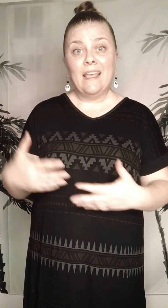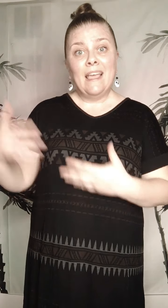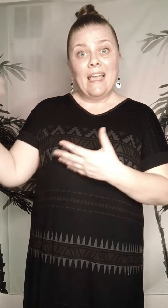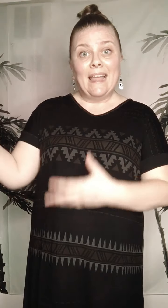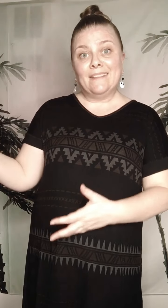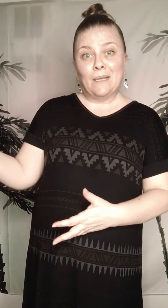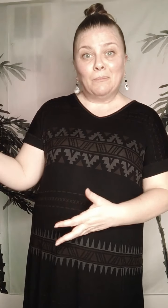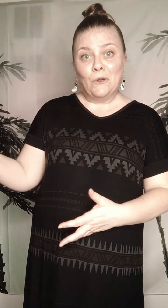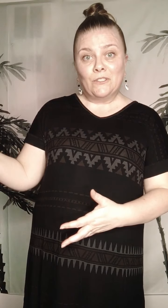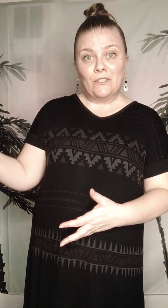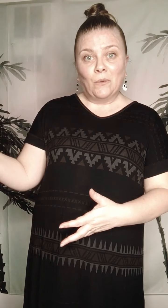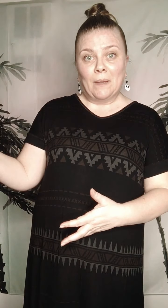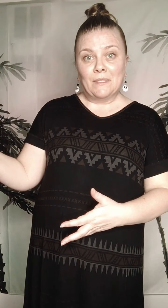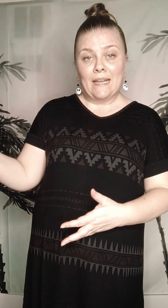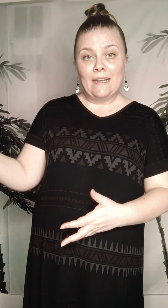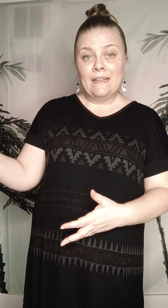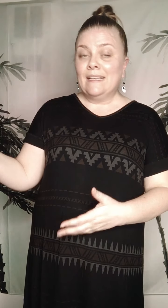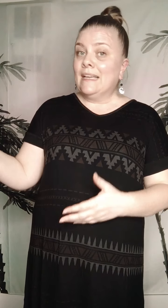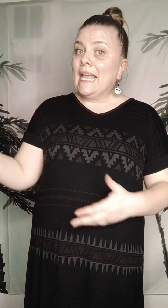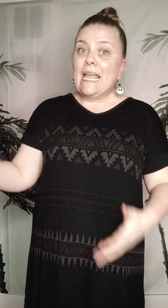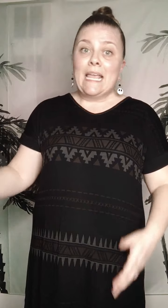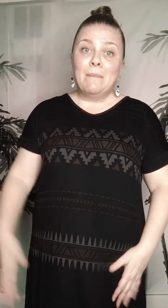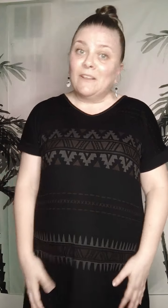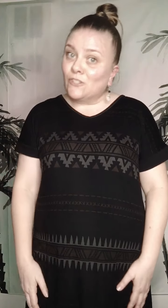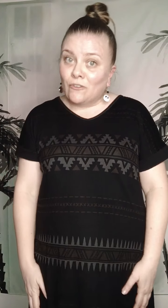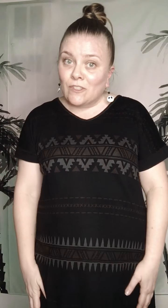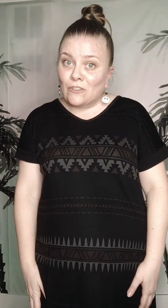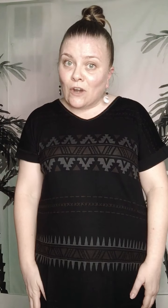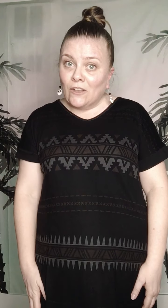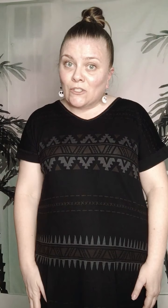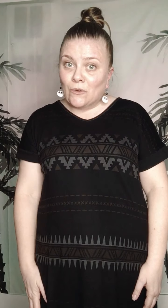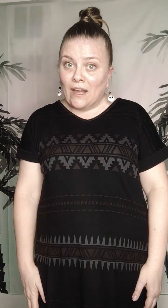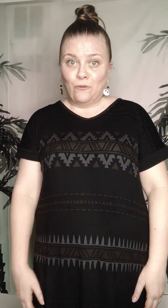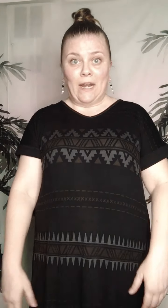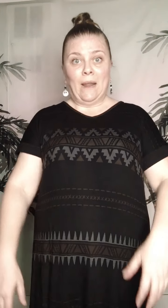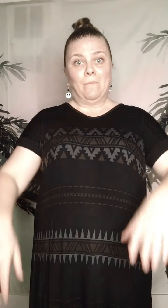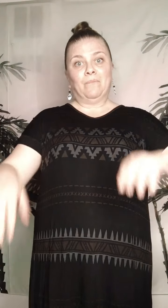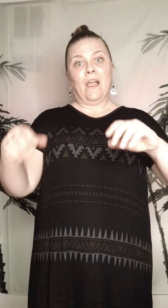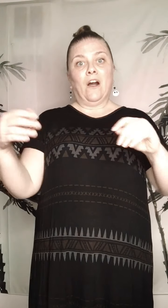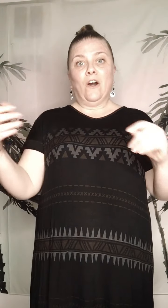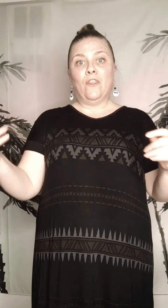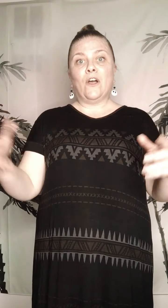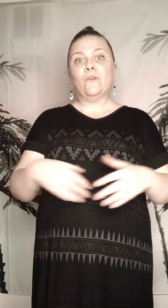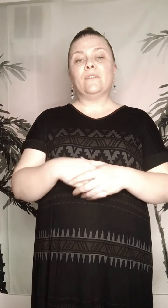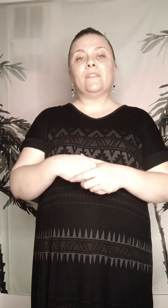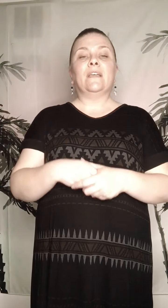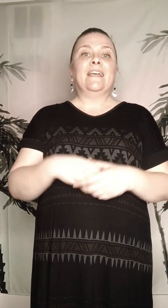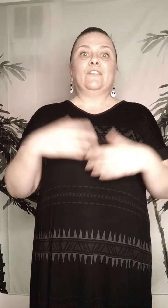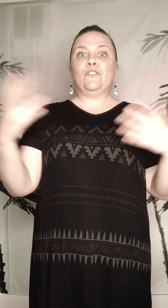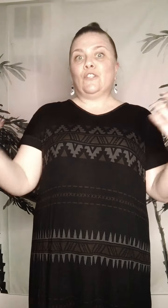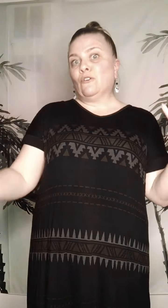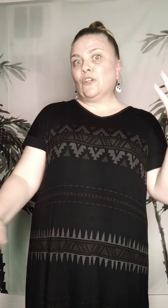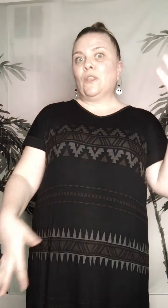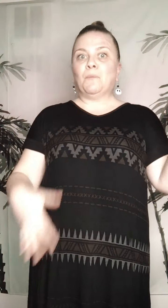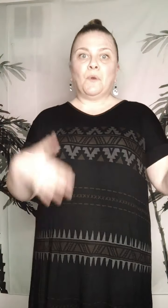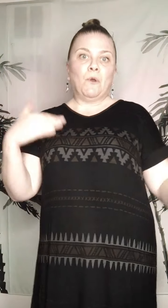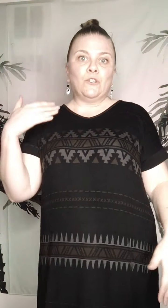and it's uploaded to the website? Email services are also not free. All those social and promotional